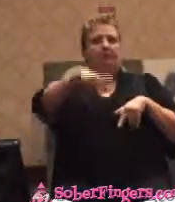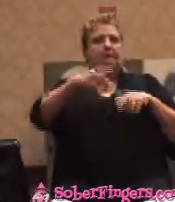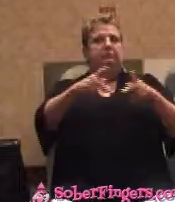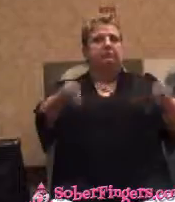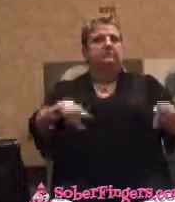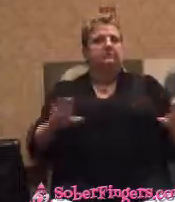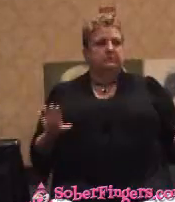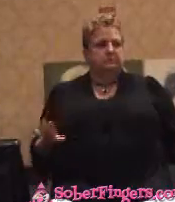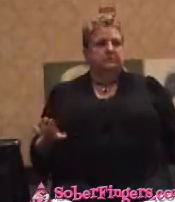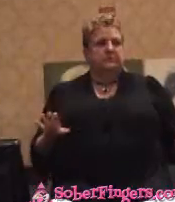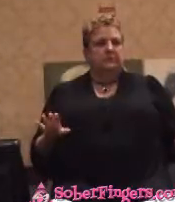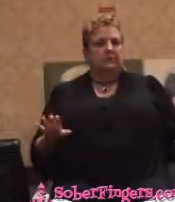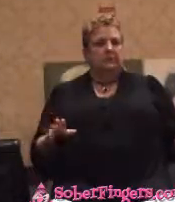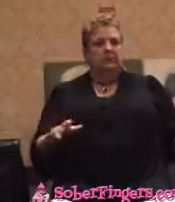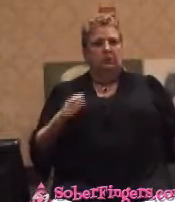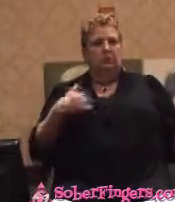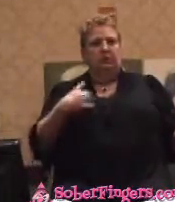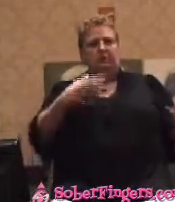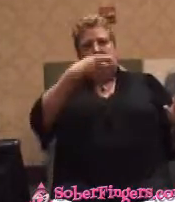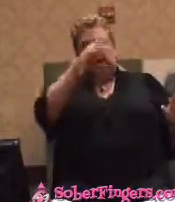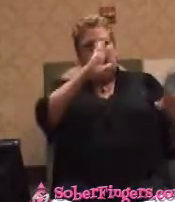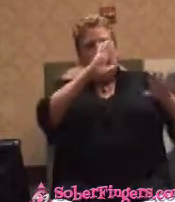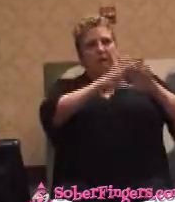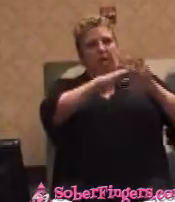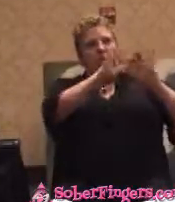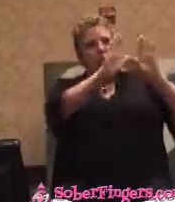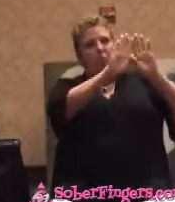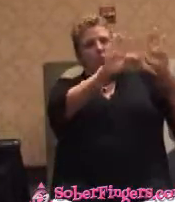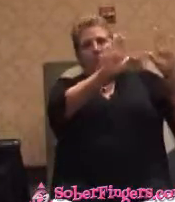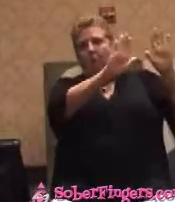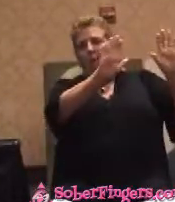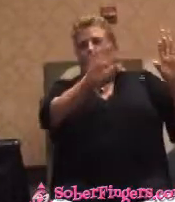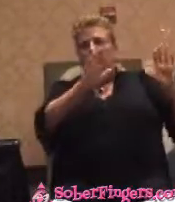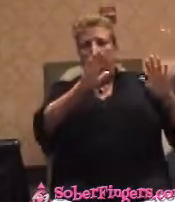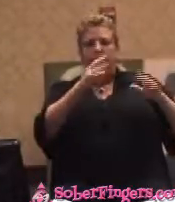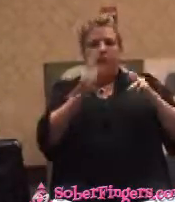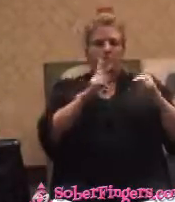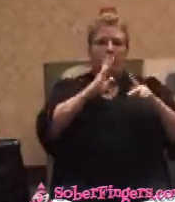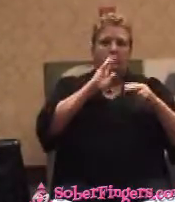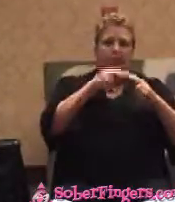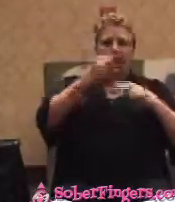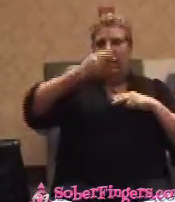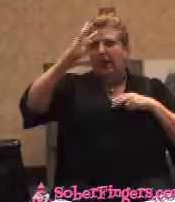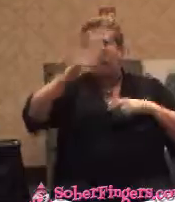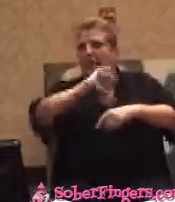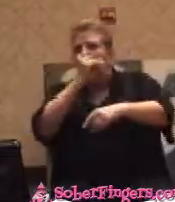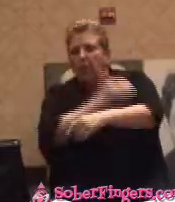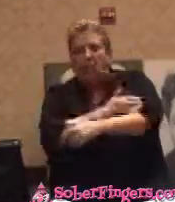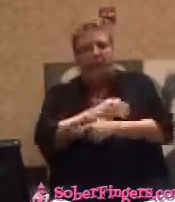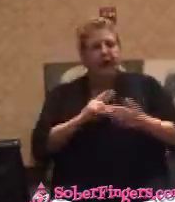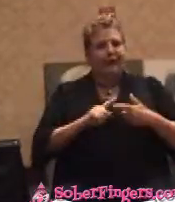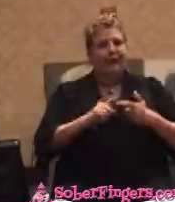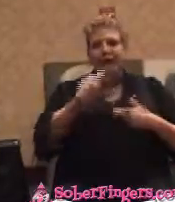God's spread all over the wall. People were talking about higher powers and God. I said, don't have faith.